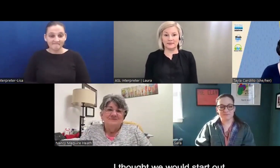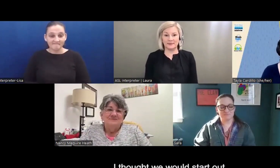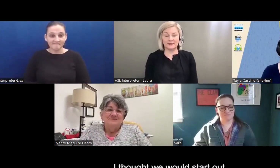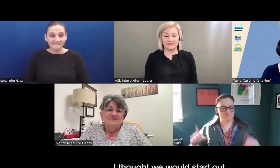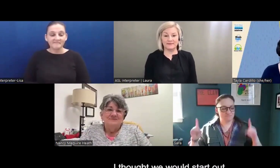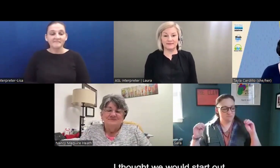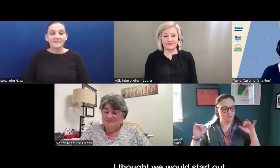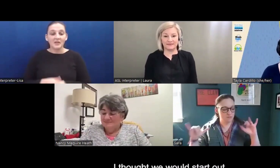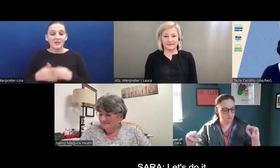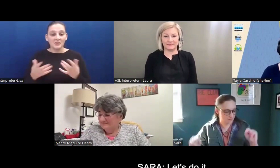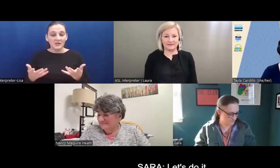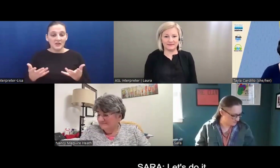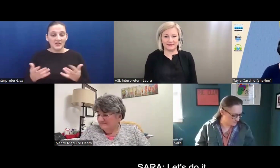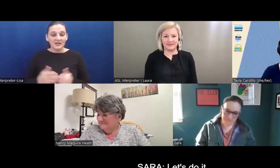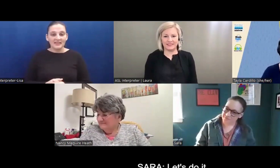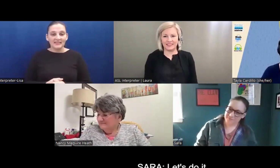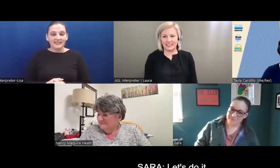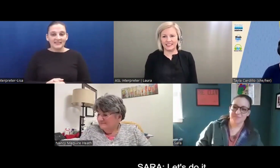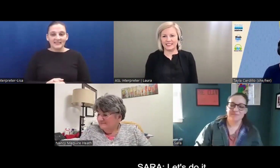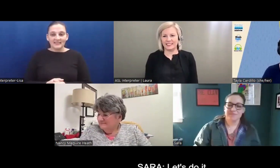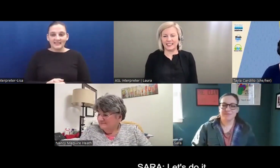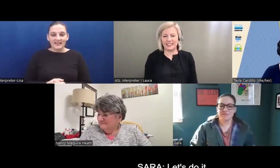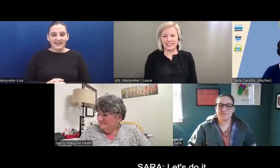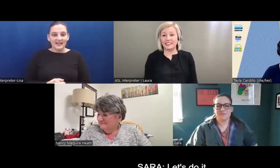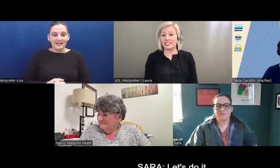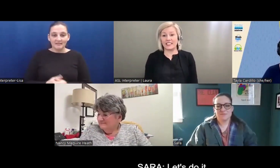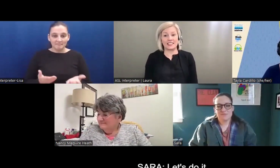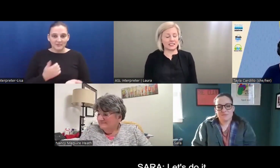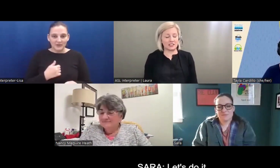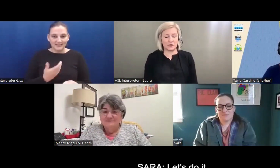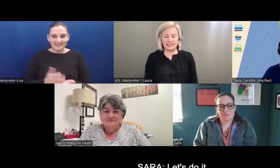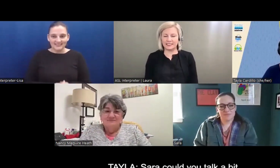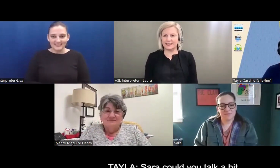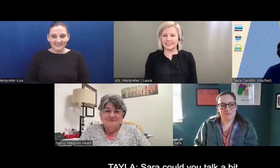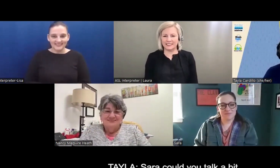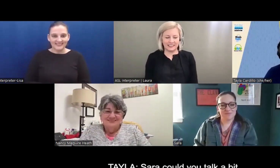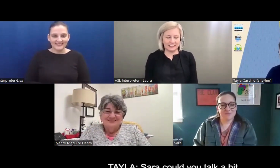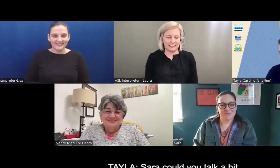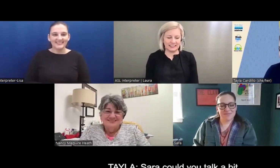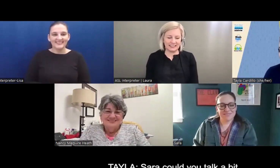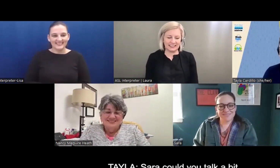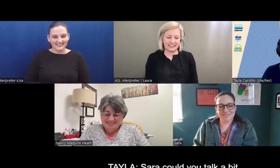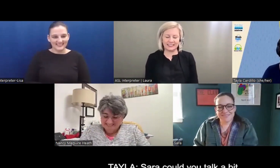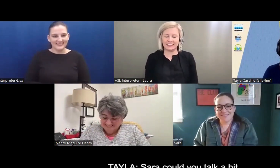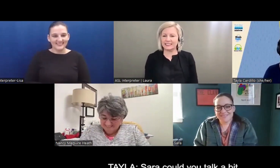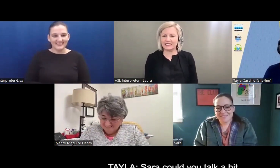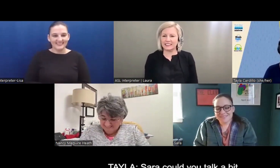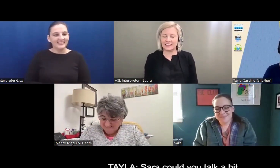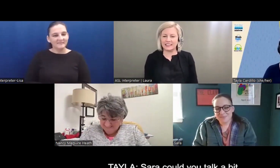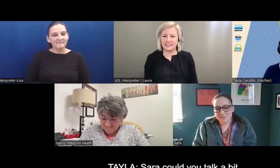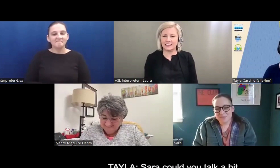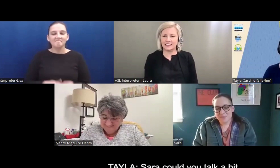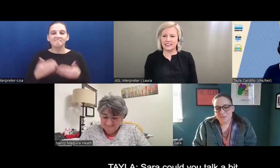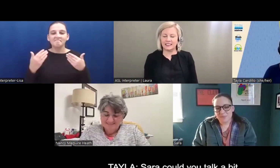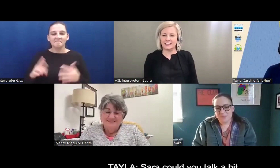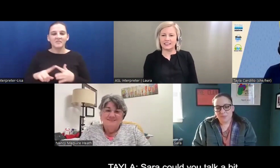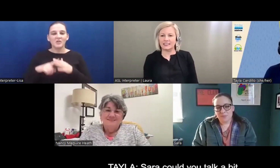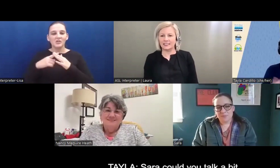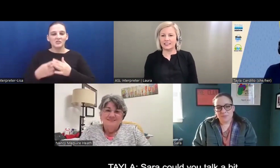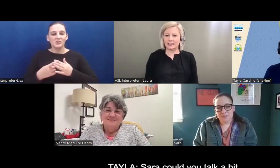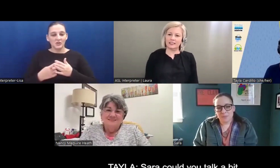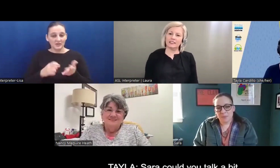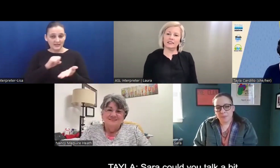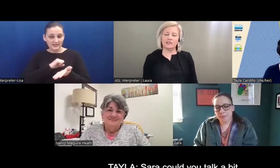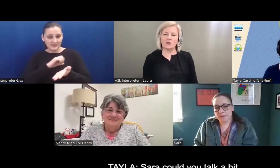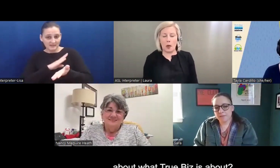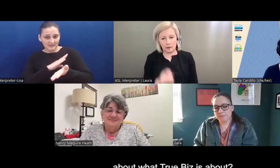So I thought we would start out. Oh, sorry. Let's do it. I thought we would start out by Sarah, if